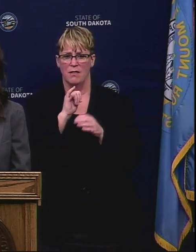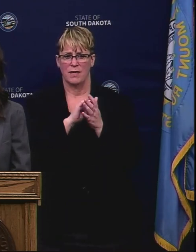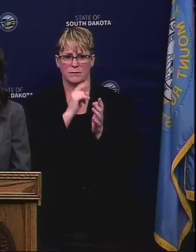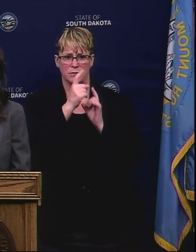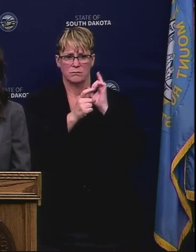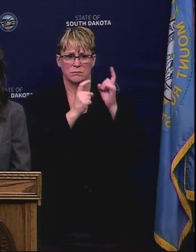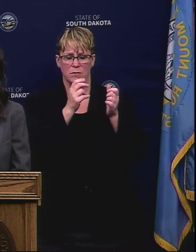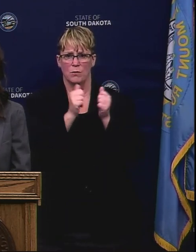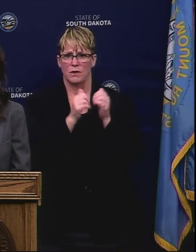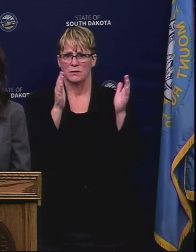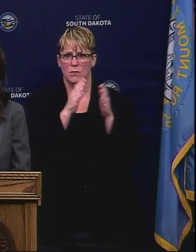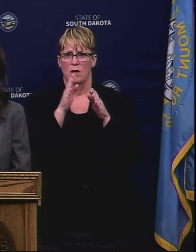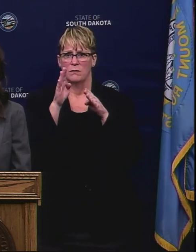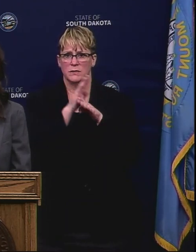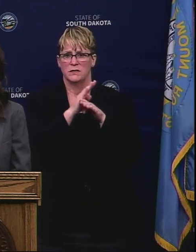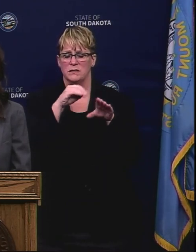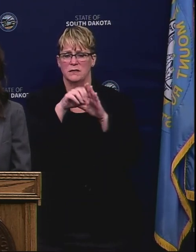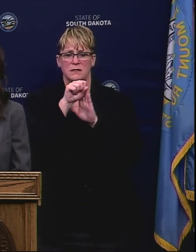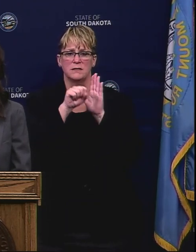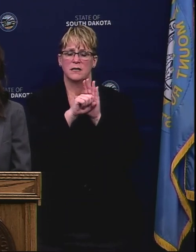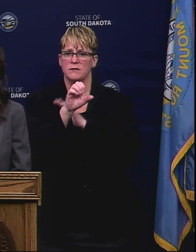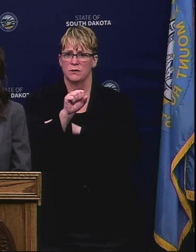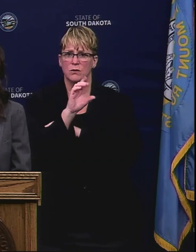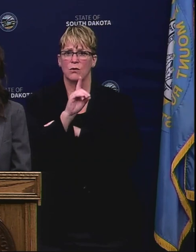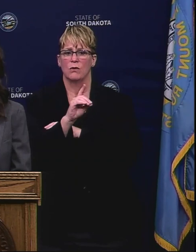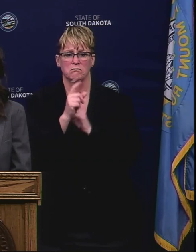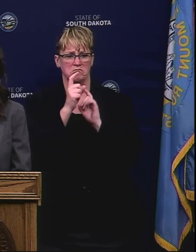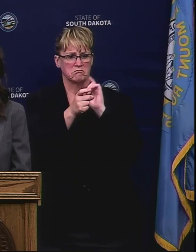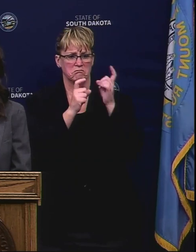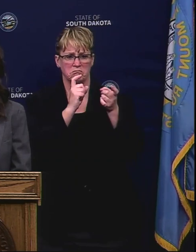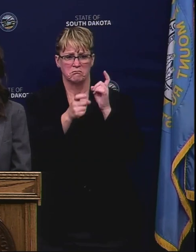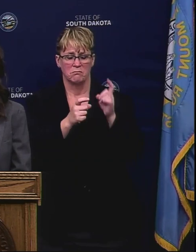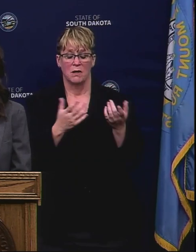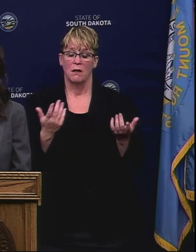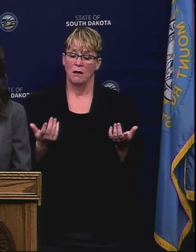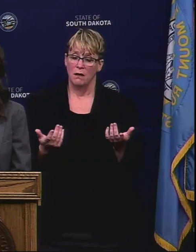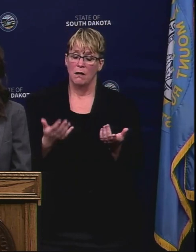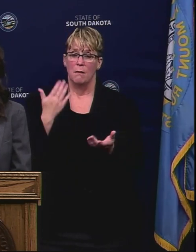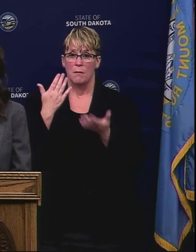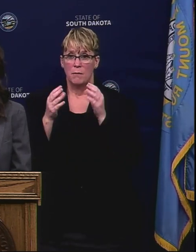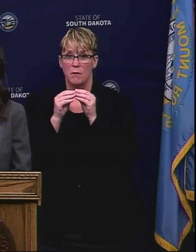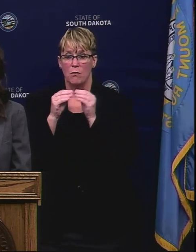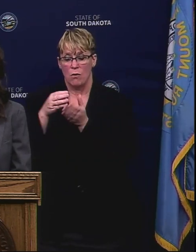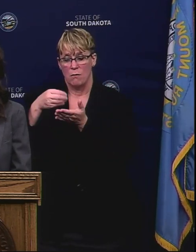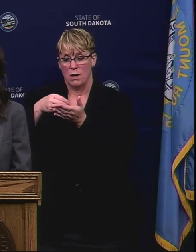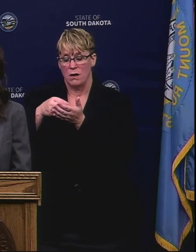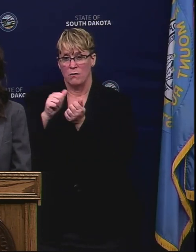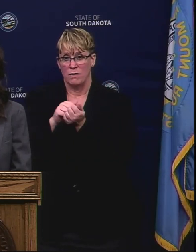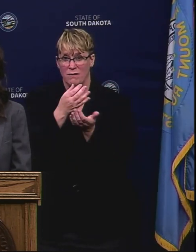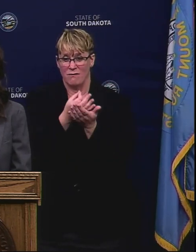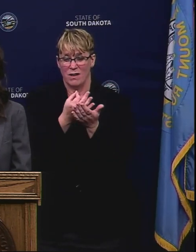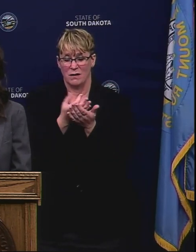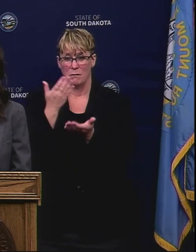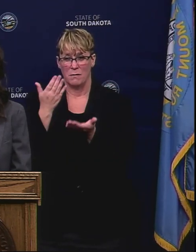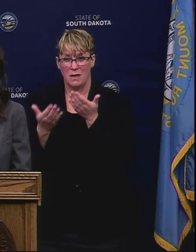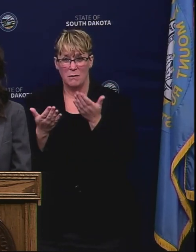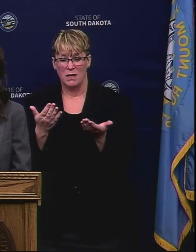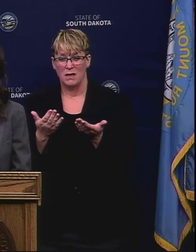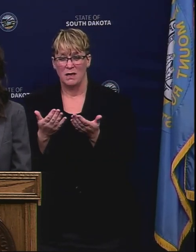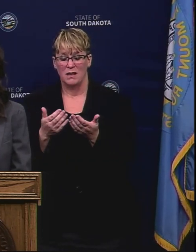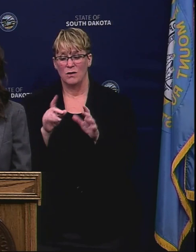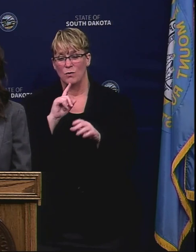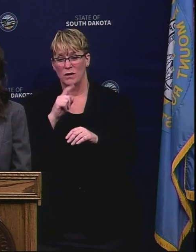to small businesses all across the state of South Dakota. We've looked at possibly putting more resources in that fund. It would have to be